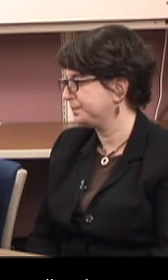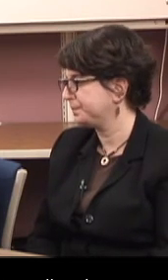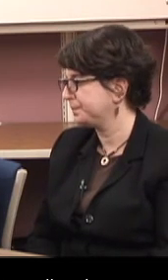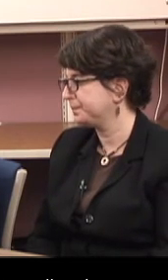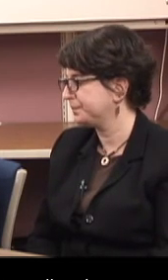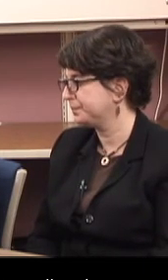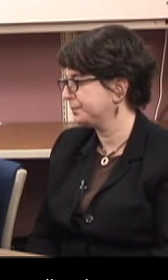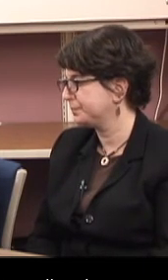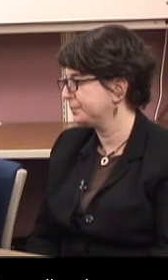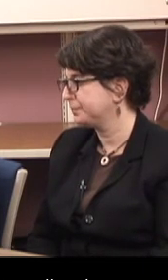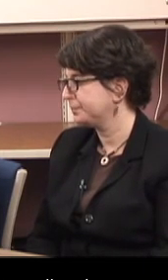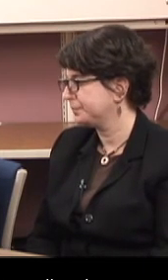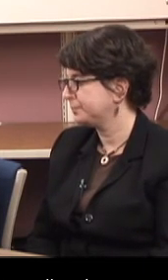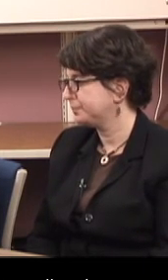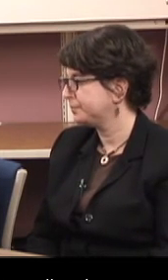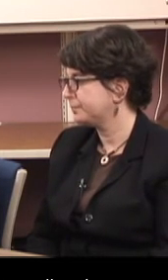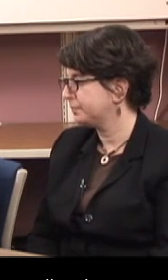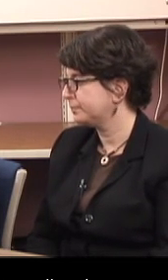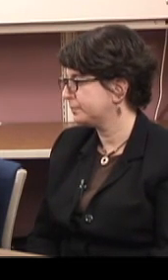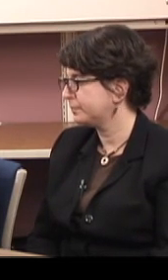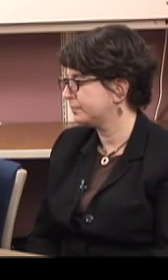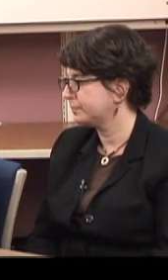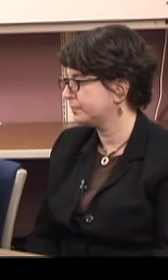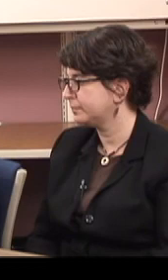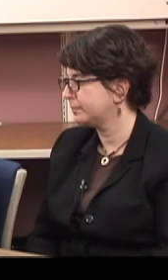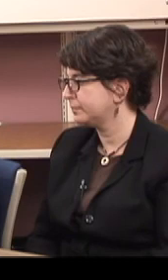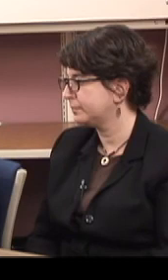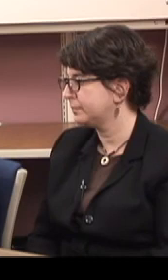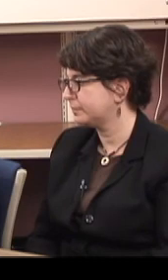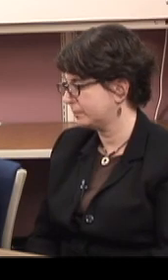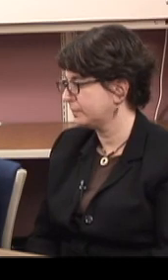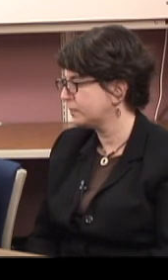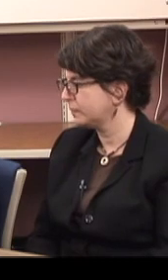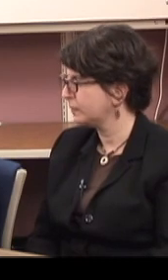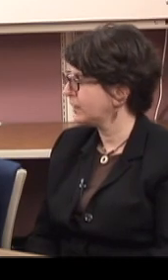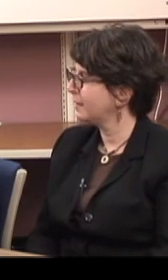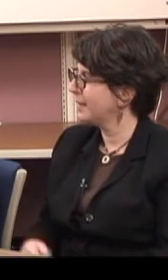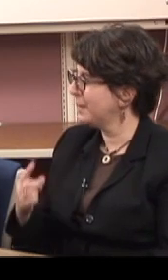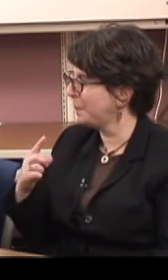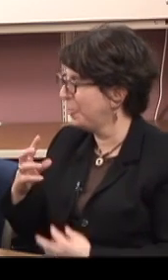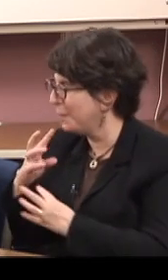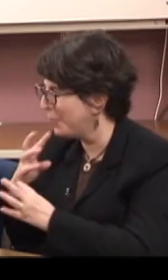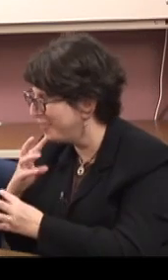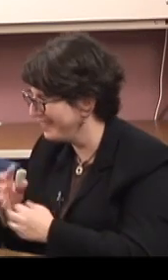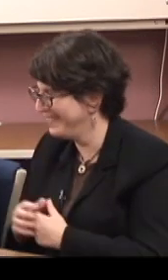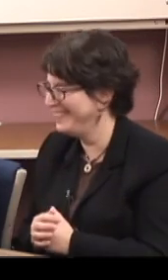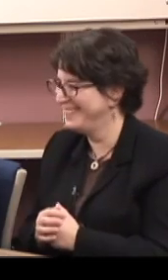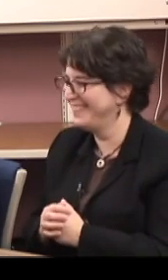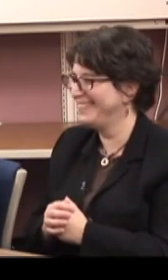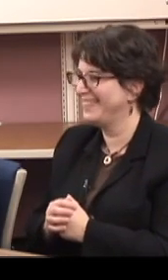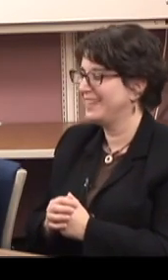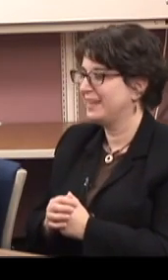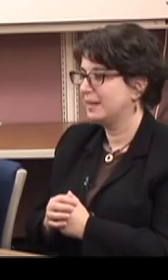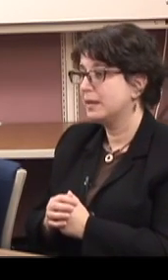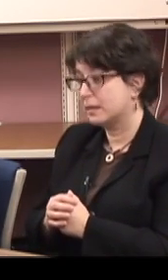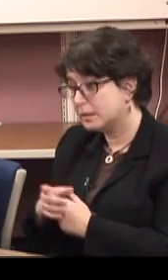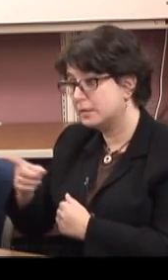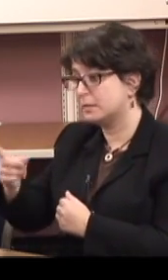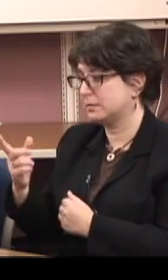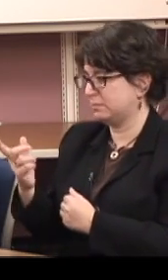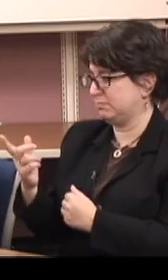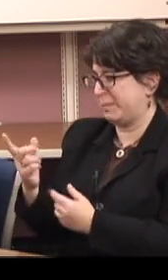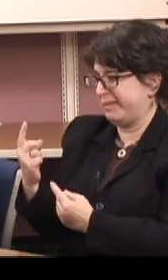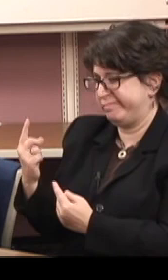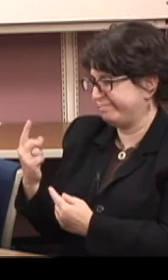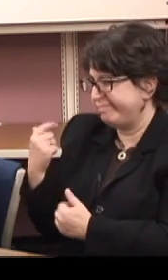And you have a recent audiol- I can't say that word. You have a recent audiological exam.